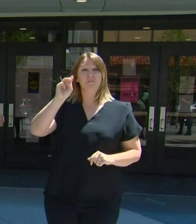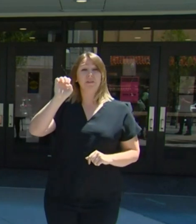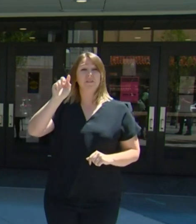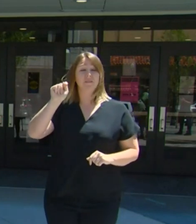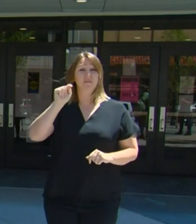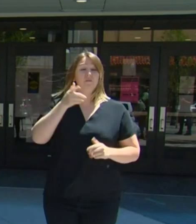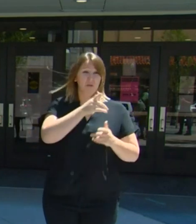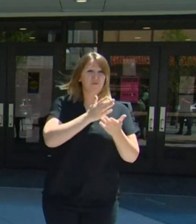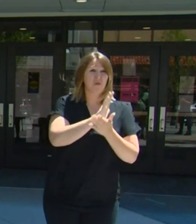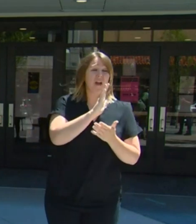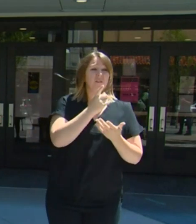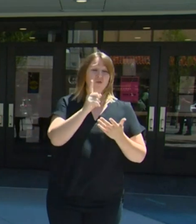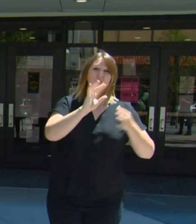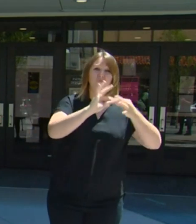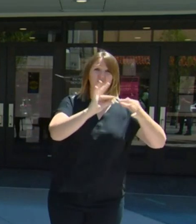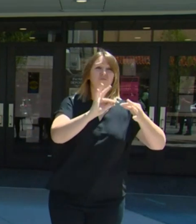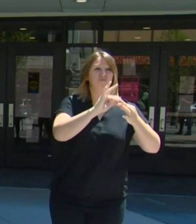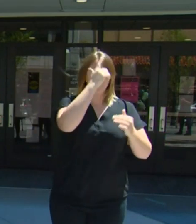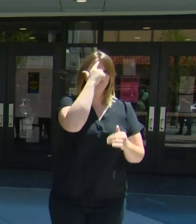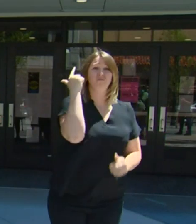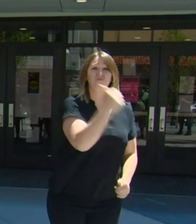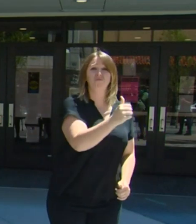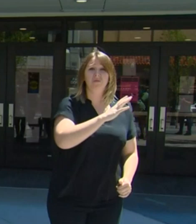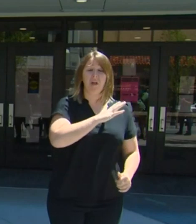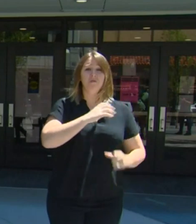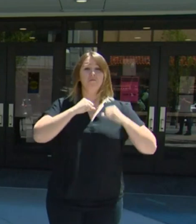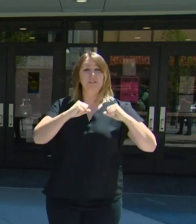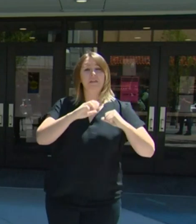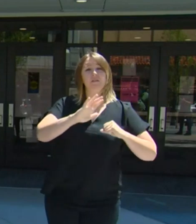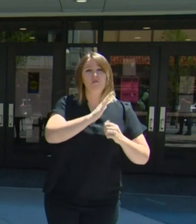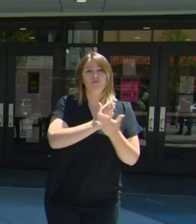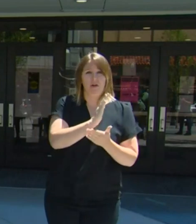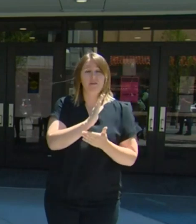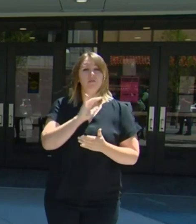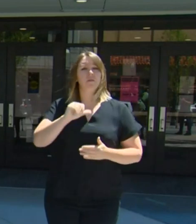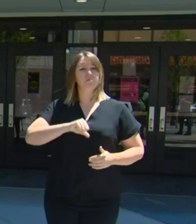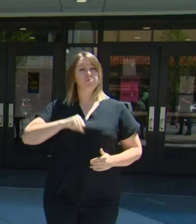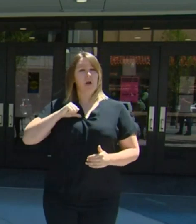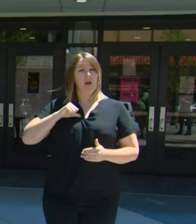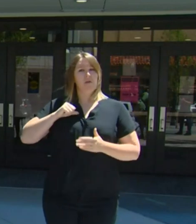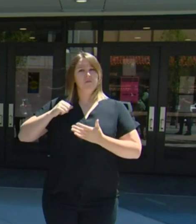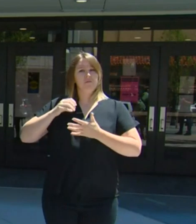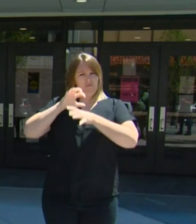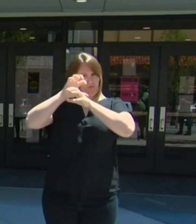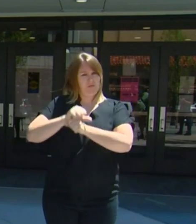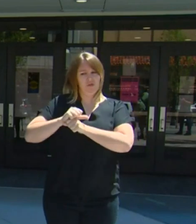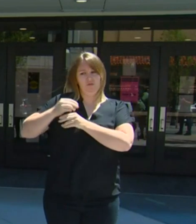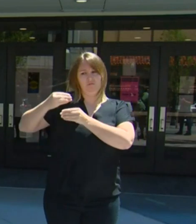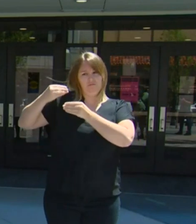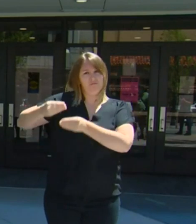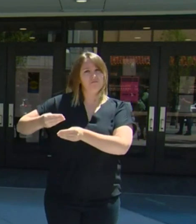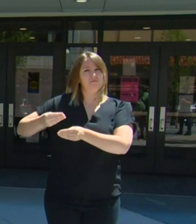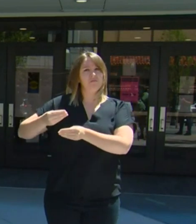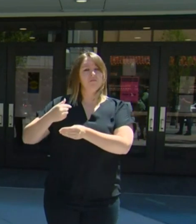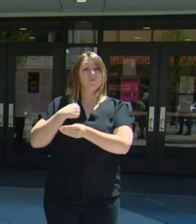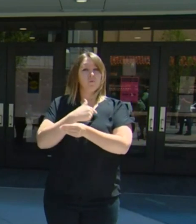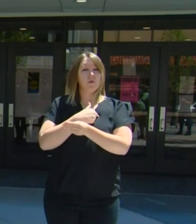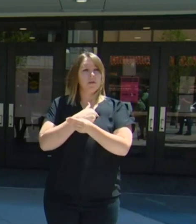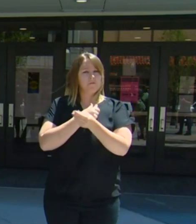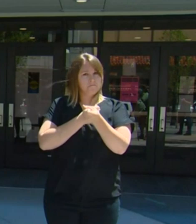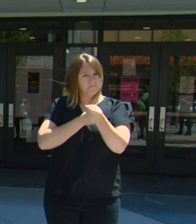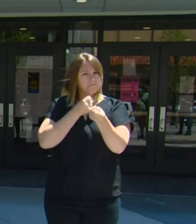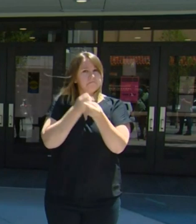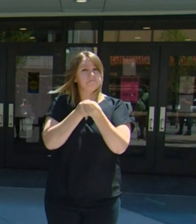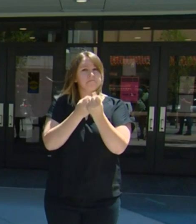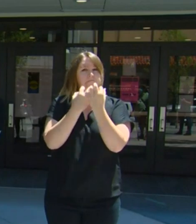decades and it is a proud tradition that we uphold and we cherish that